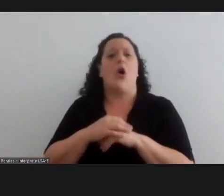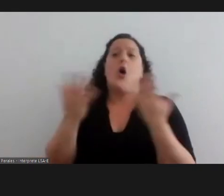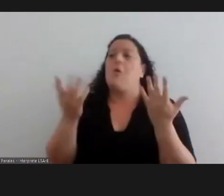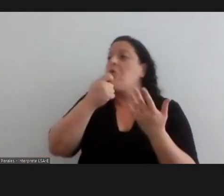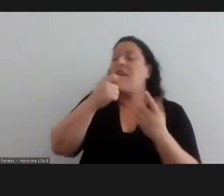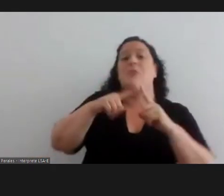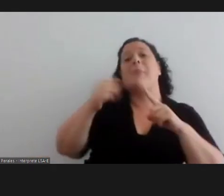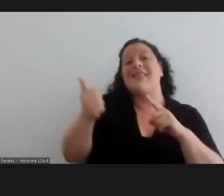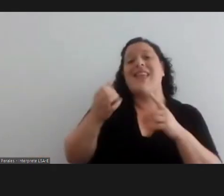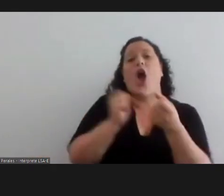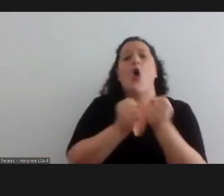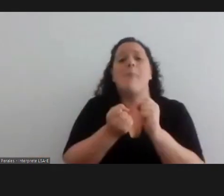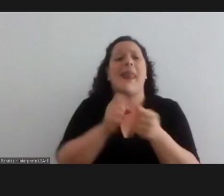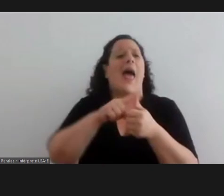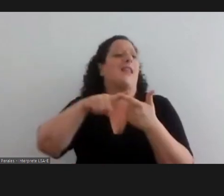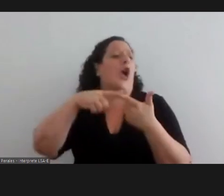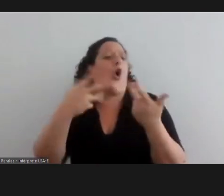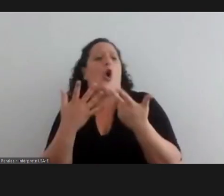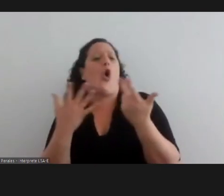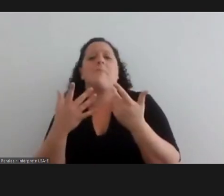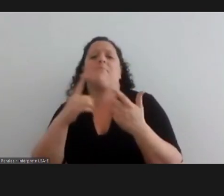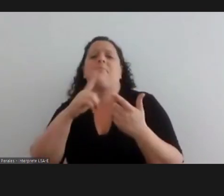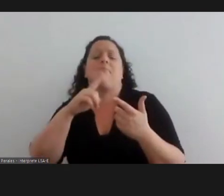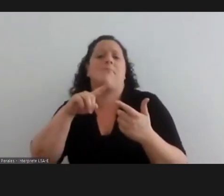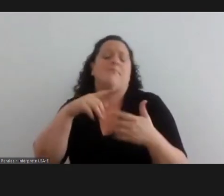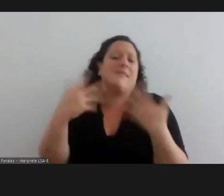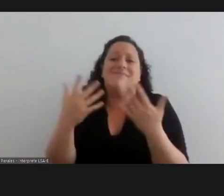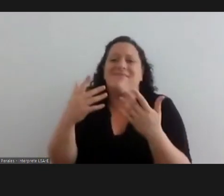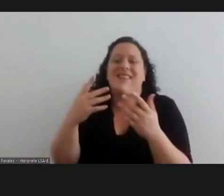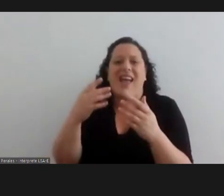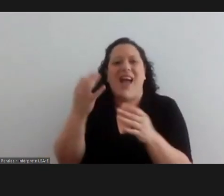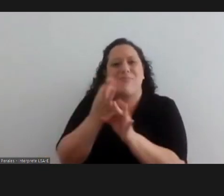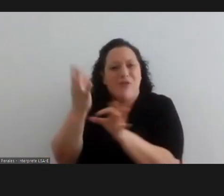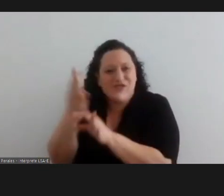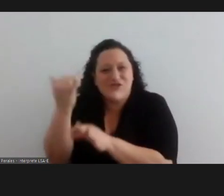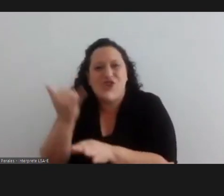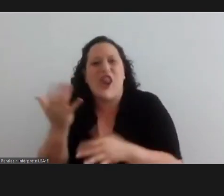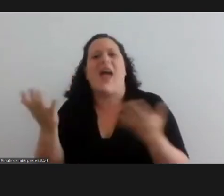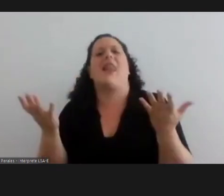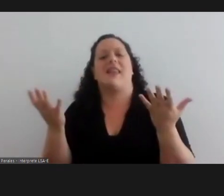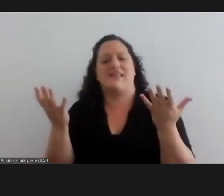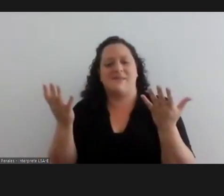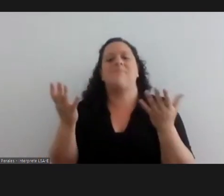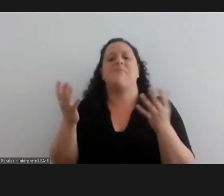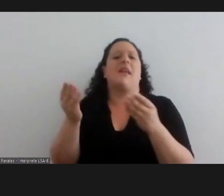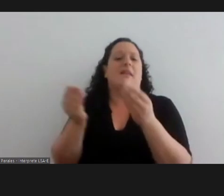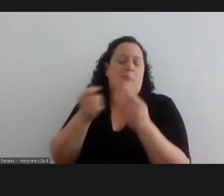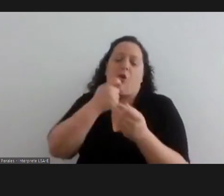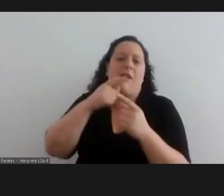my aunt that was an accountant or my other aunt that was a factory worker